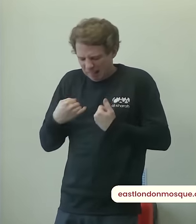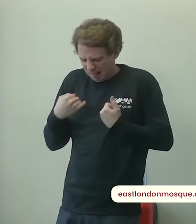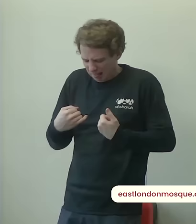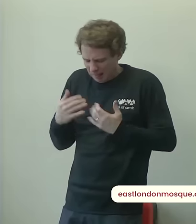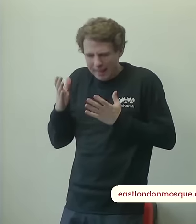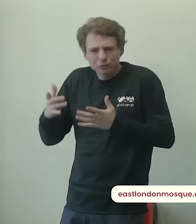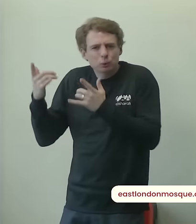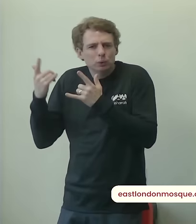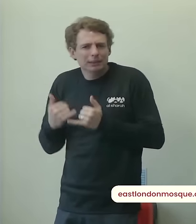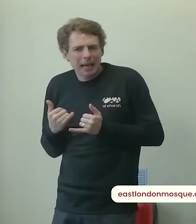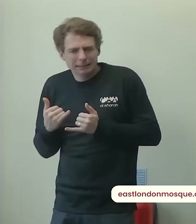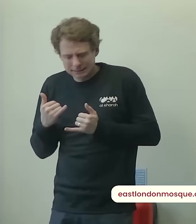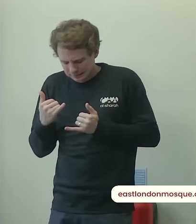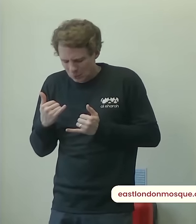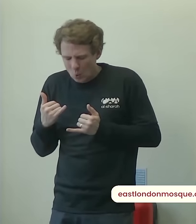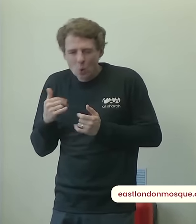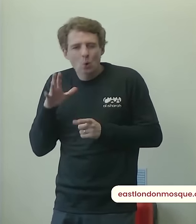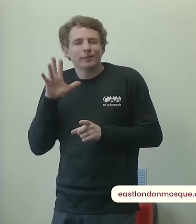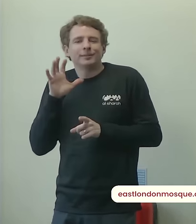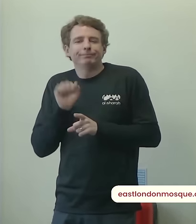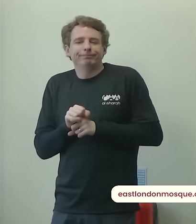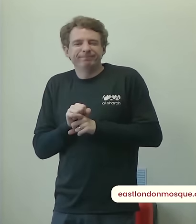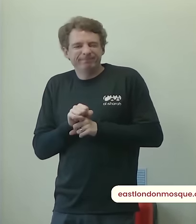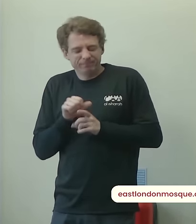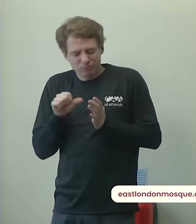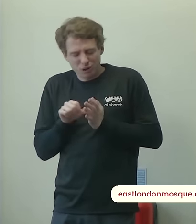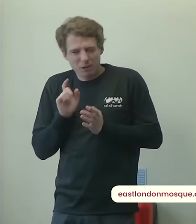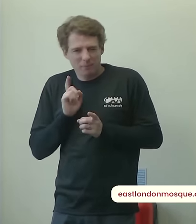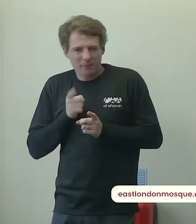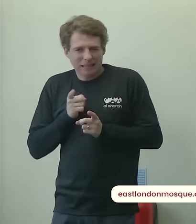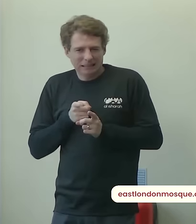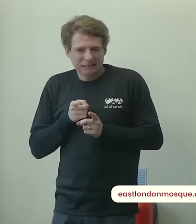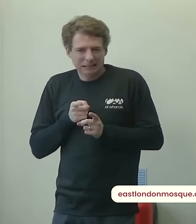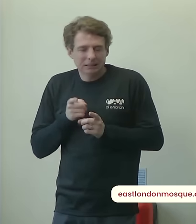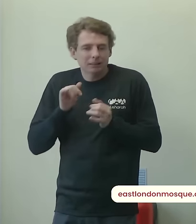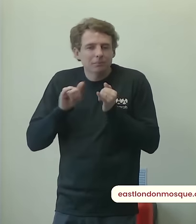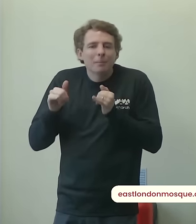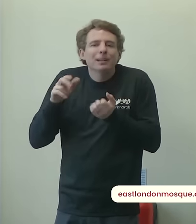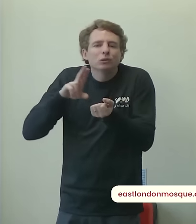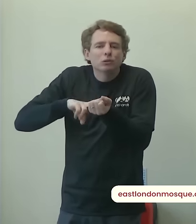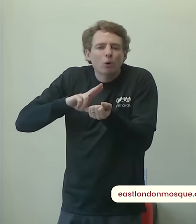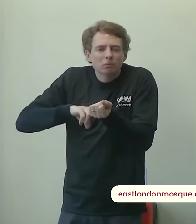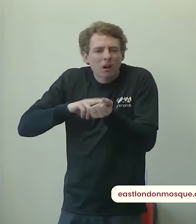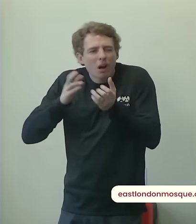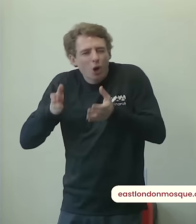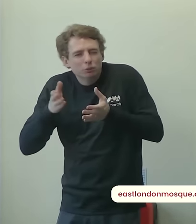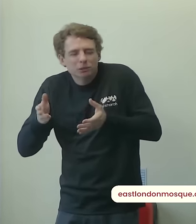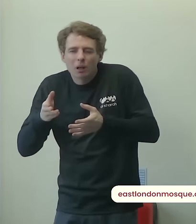after the lab is now testing your blood and what have you and you are waiting